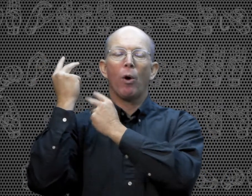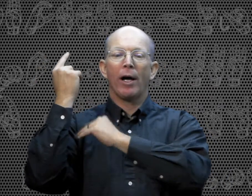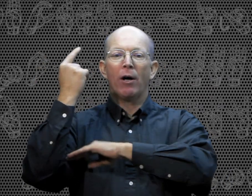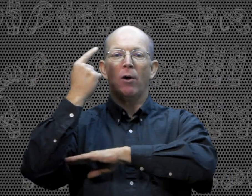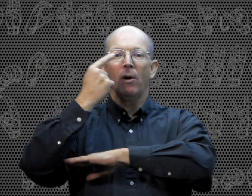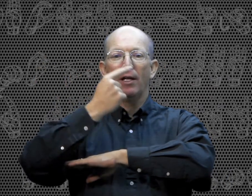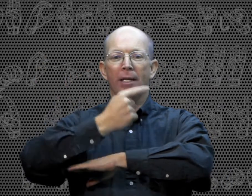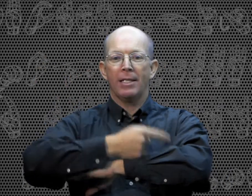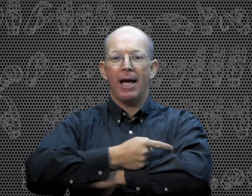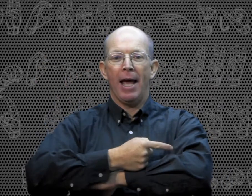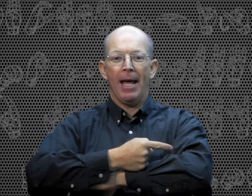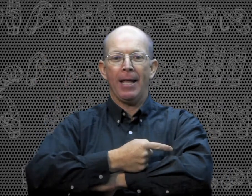Memorial Day.